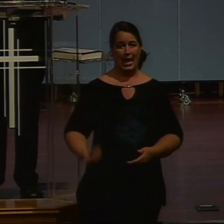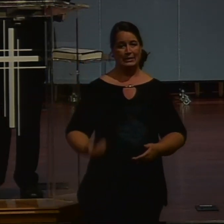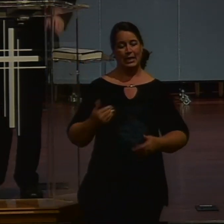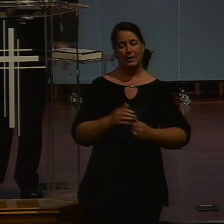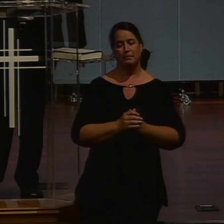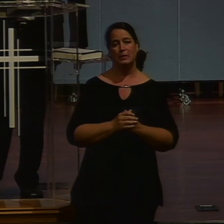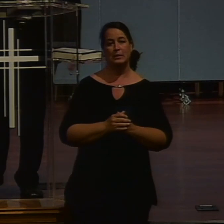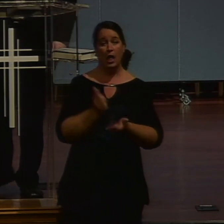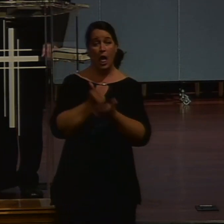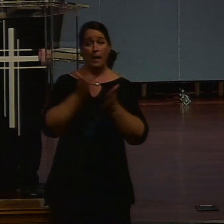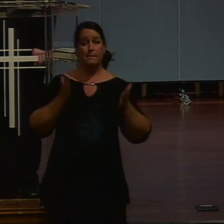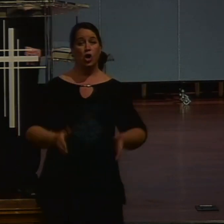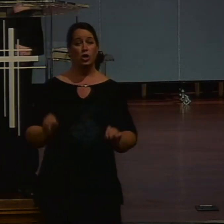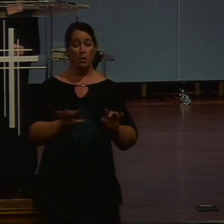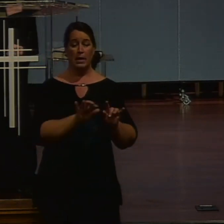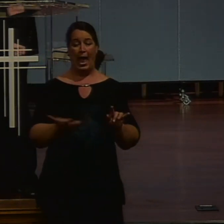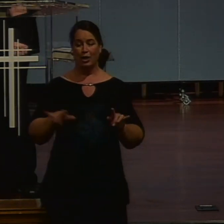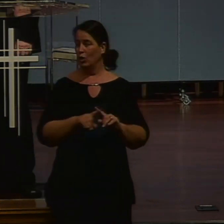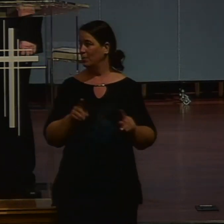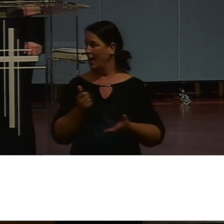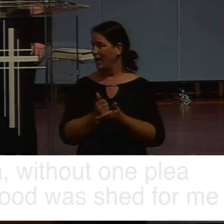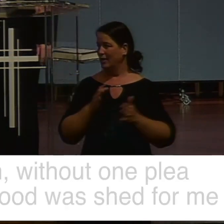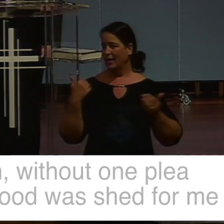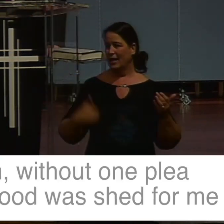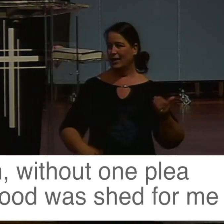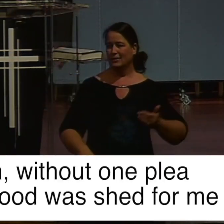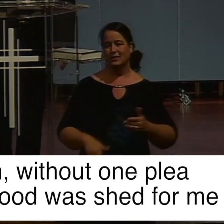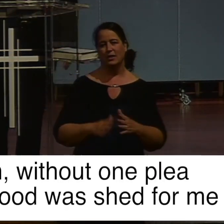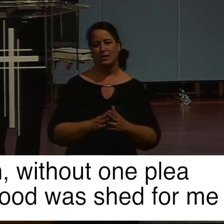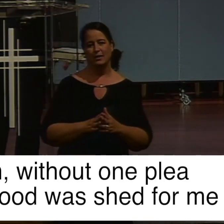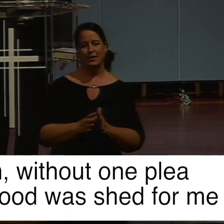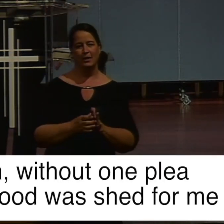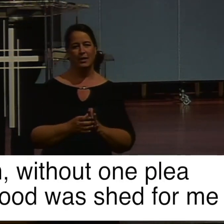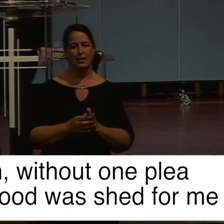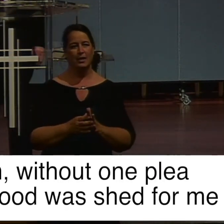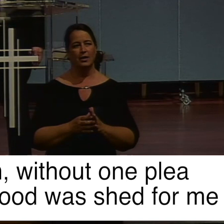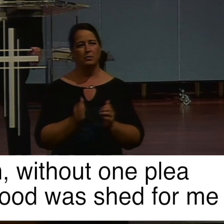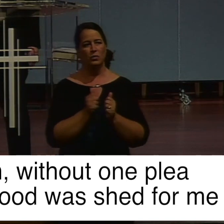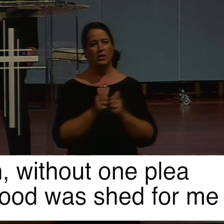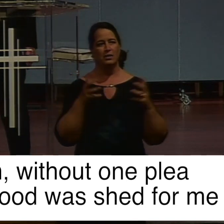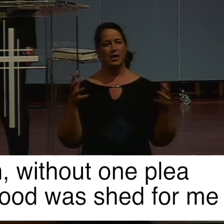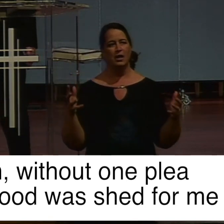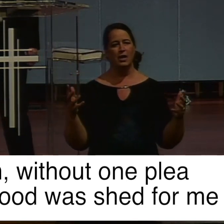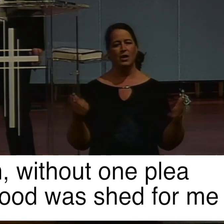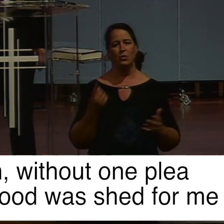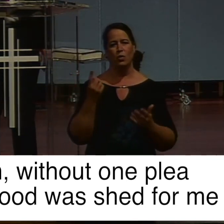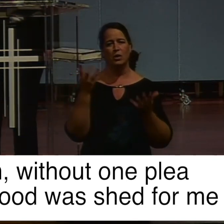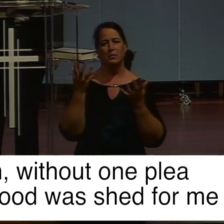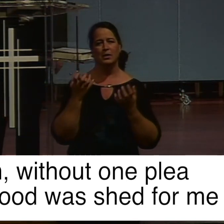Just as I am. I got a few helpers. got no piano. But I got a few helpers today. Just as I am without